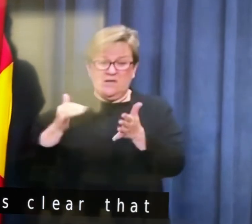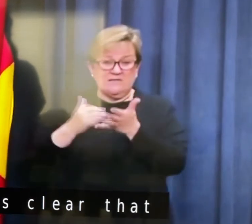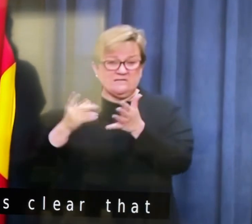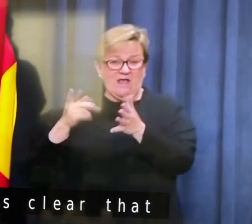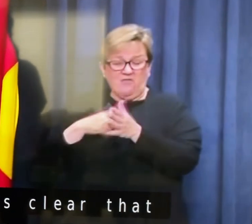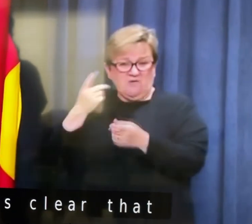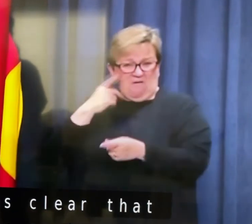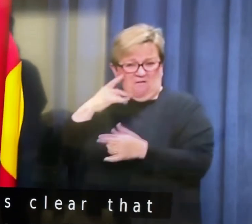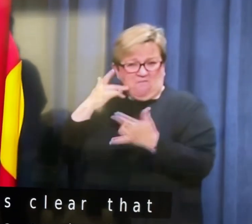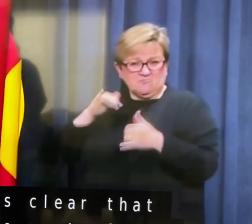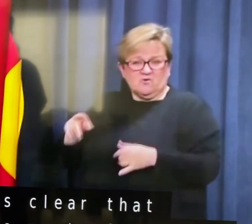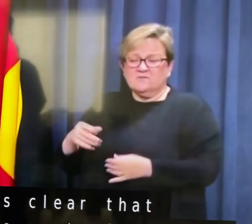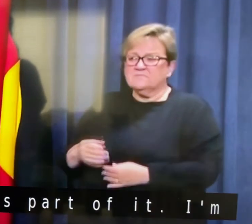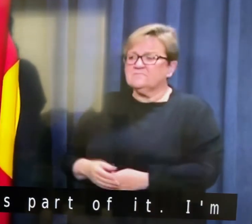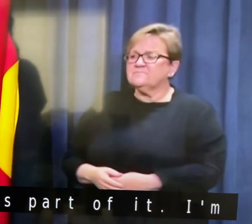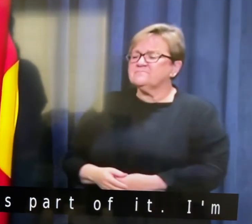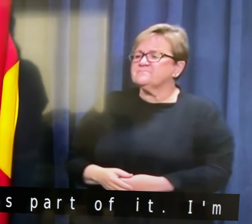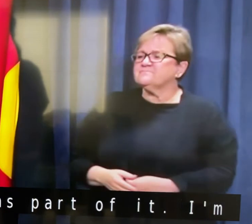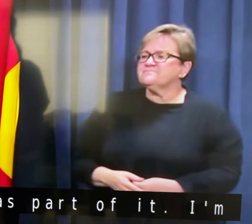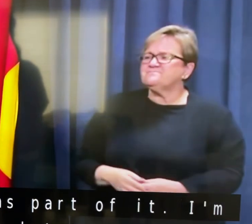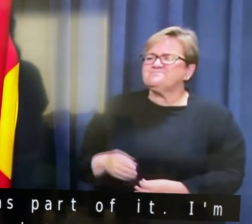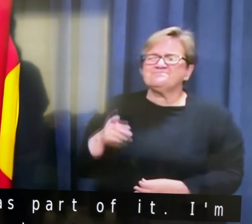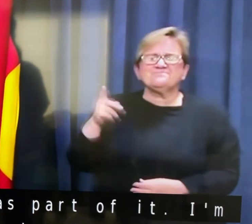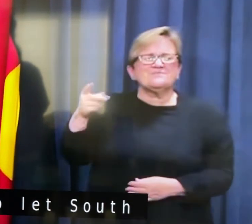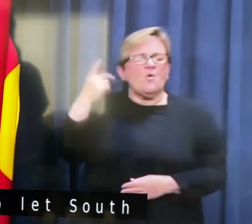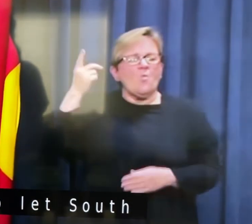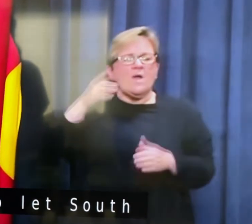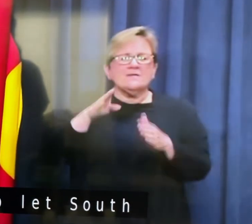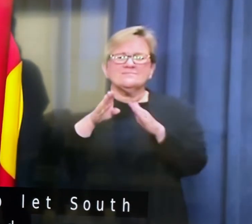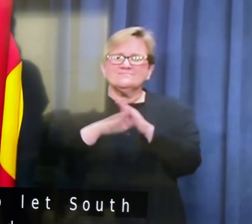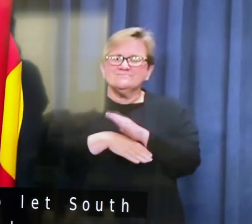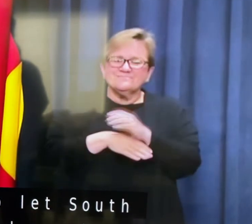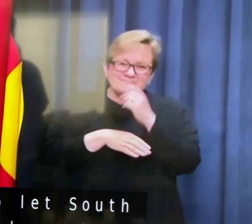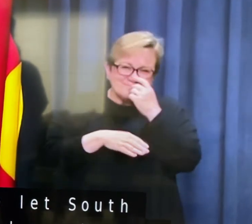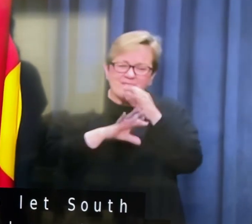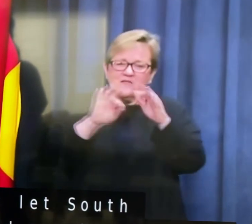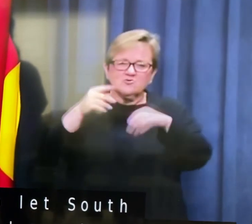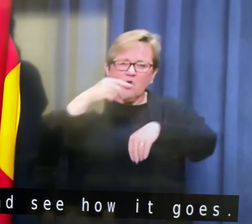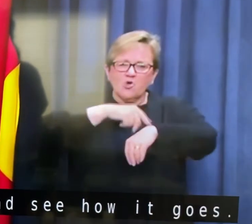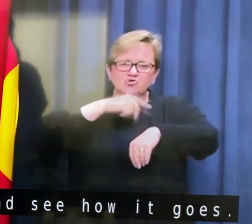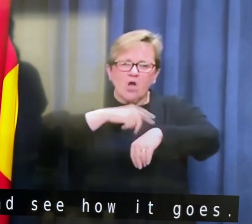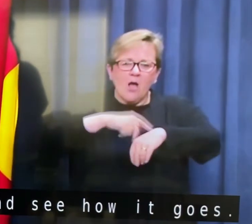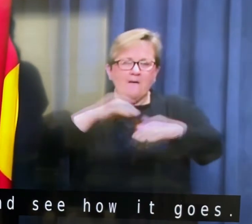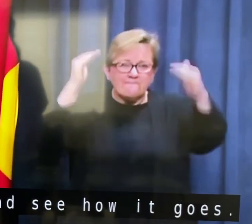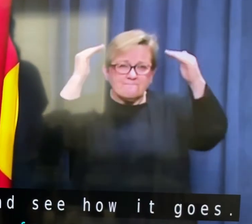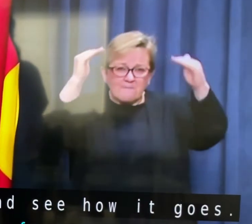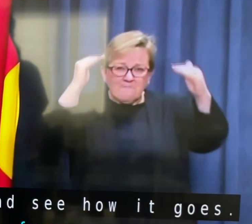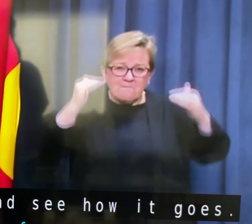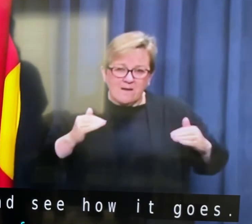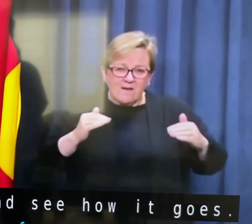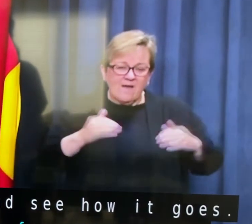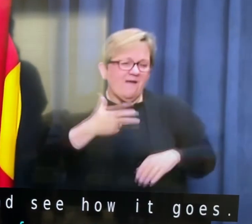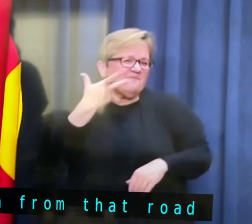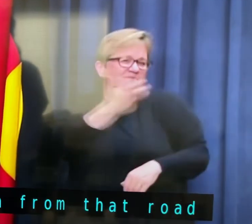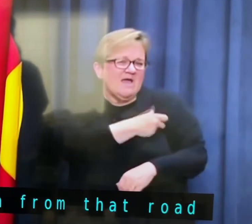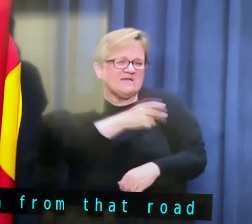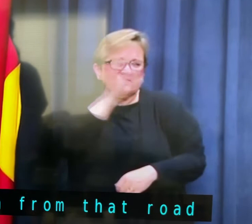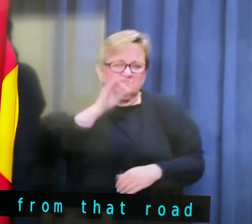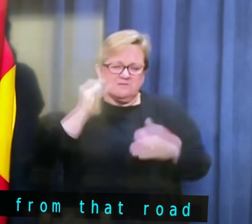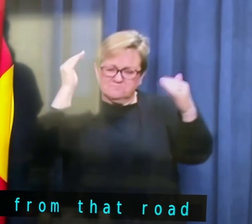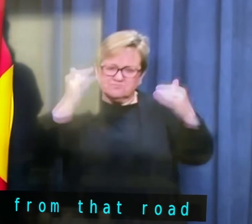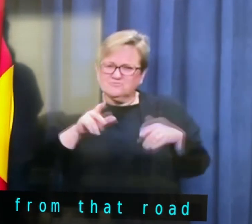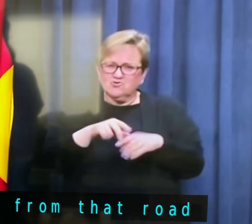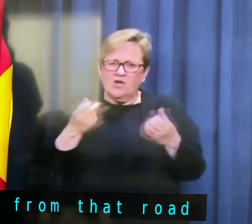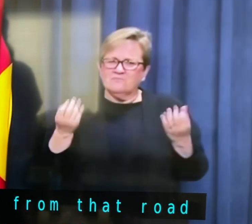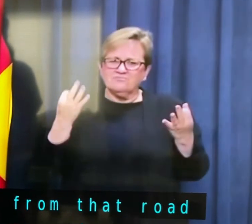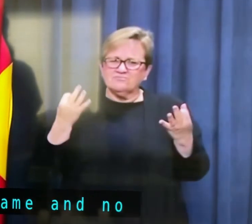Australia do it and see how it goes. A glaring omission from that roadmap was no time training and no, uh, vaccination rates that need to be achieved to